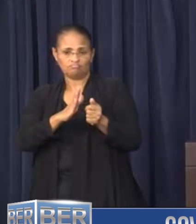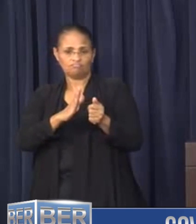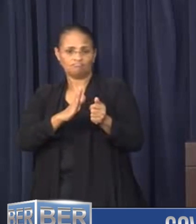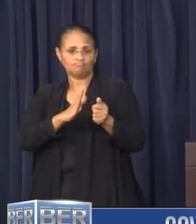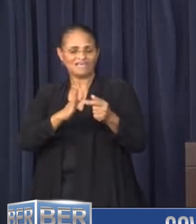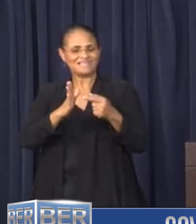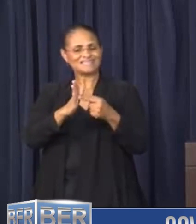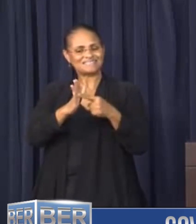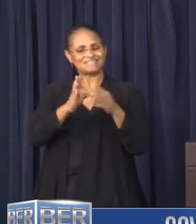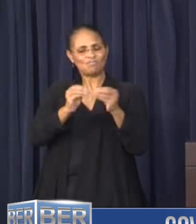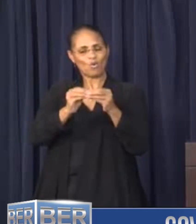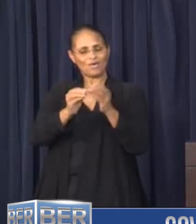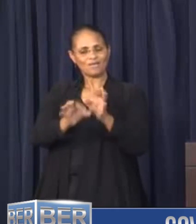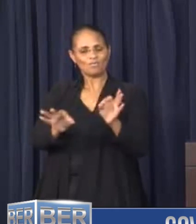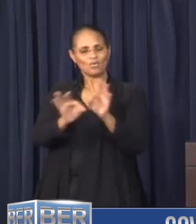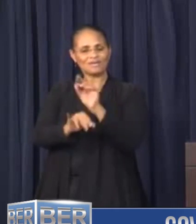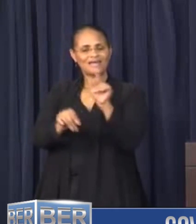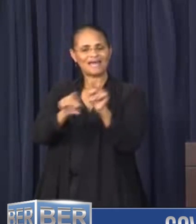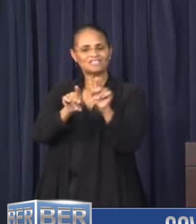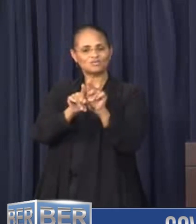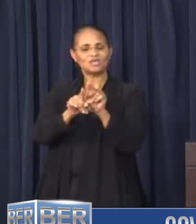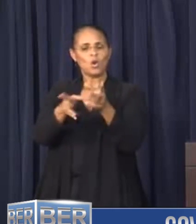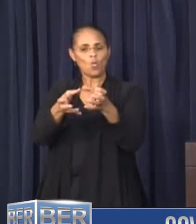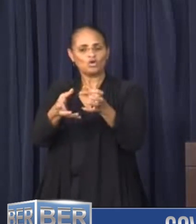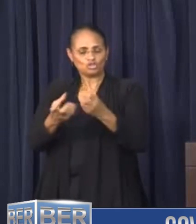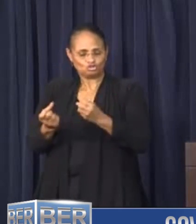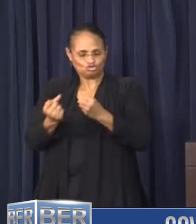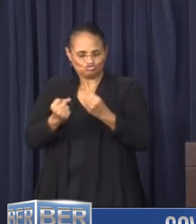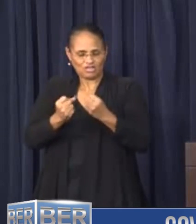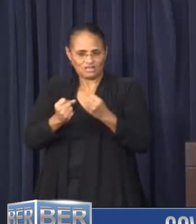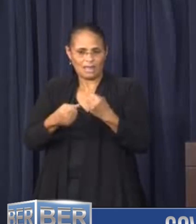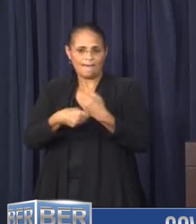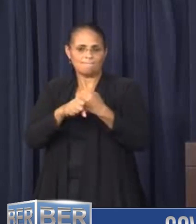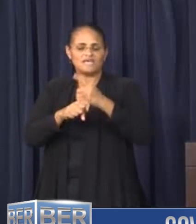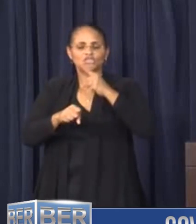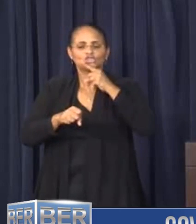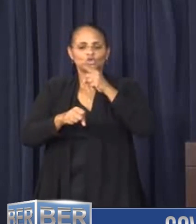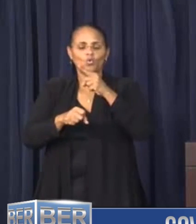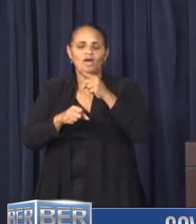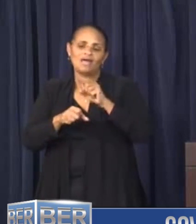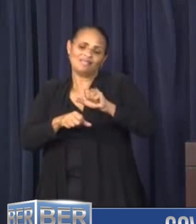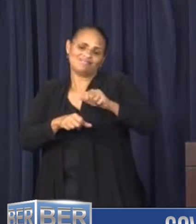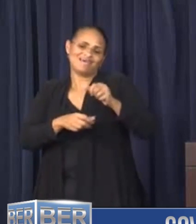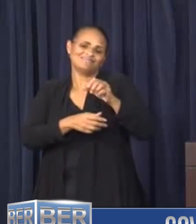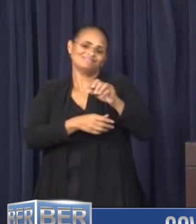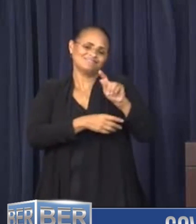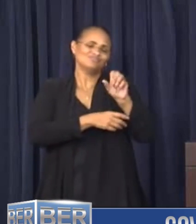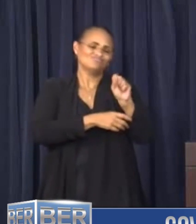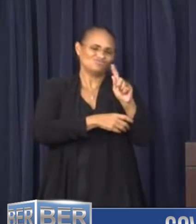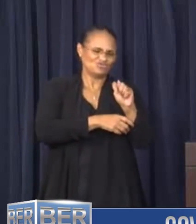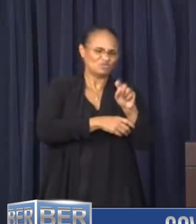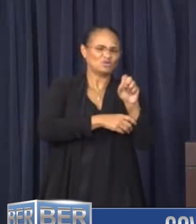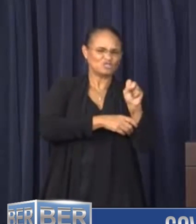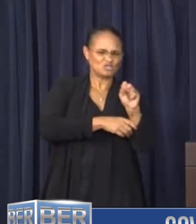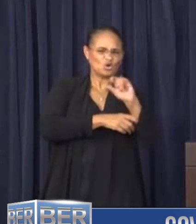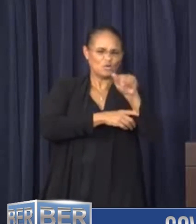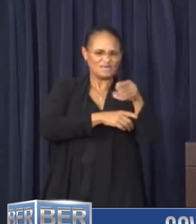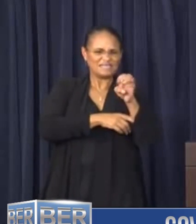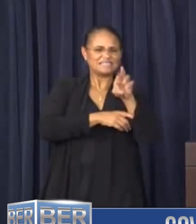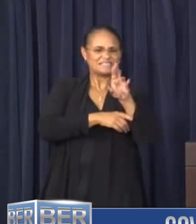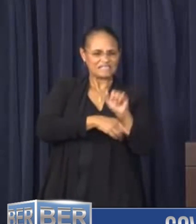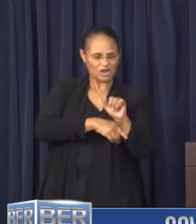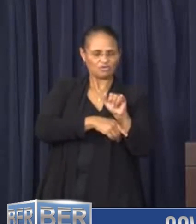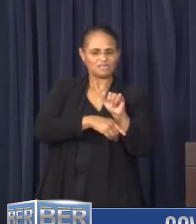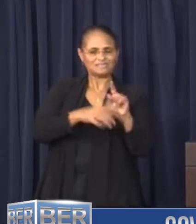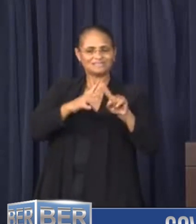This is even more important as we prepare to strengthen our systems and brace for the potential threat of Tropical Storm Jerry. Belco crews will